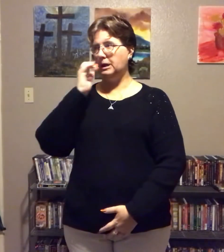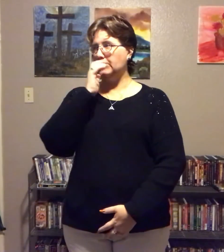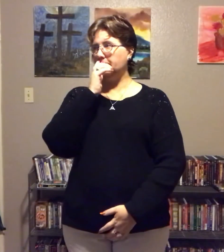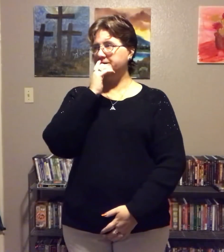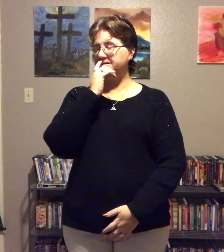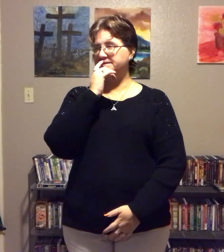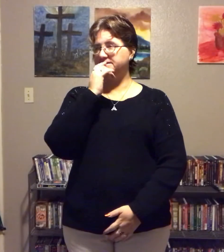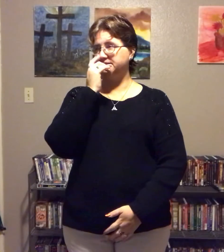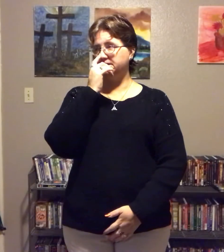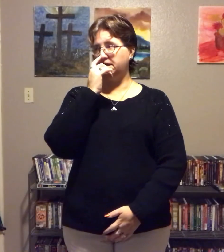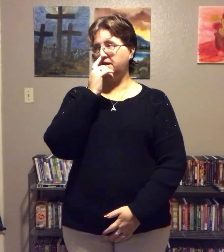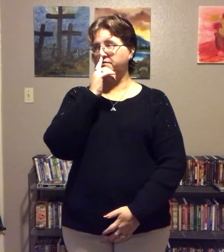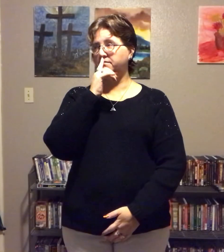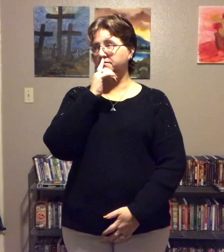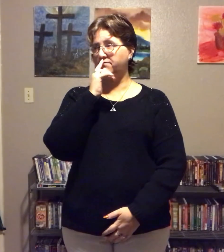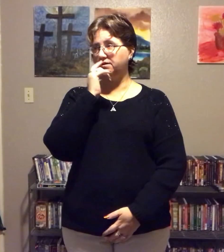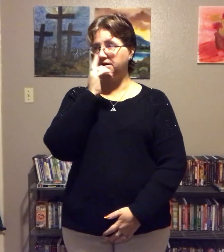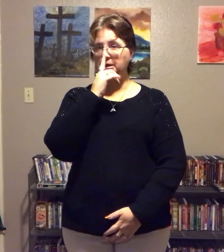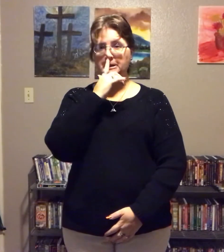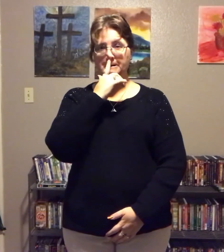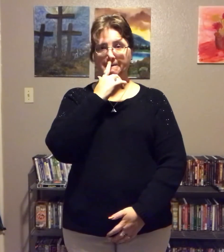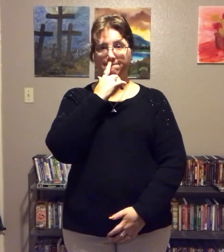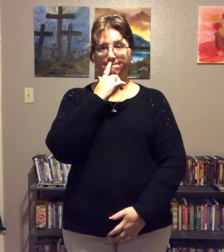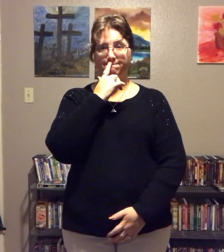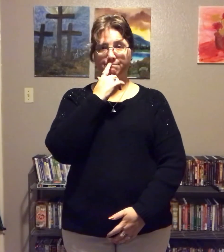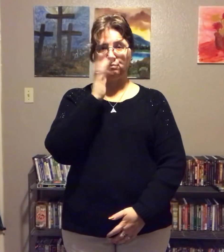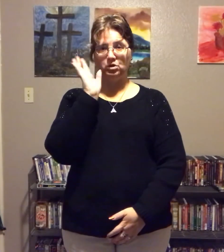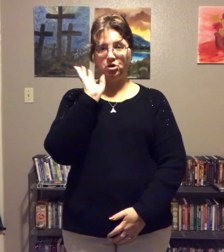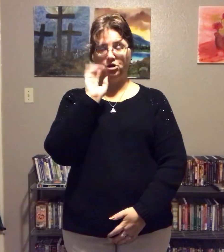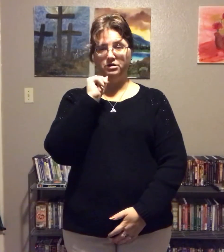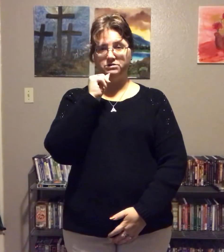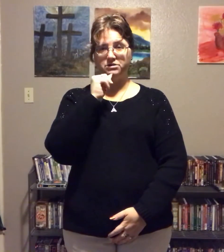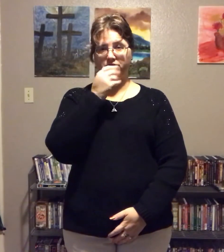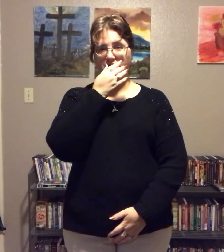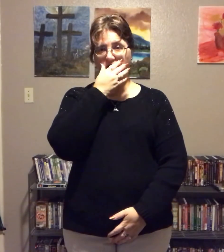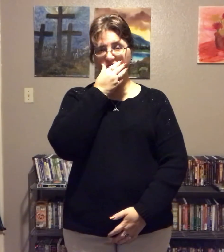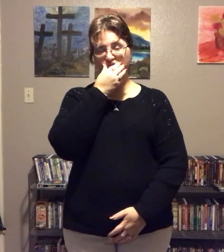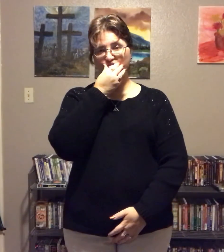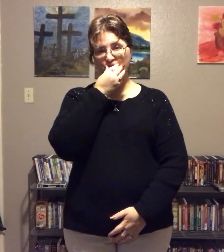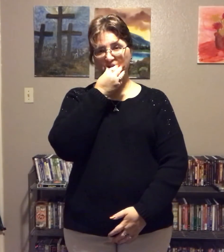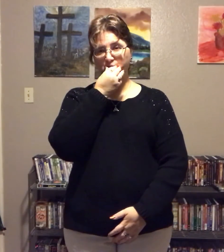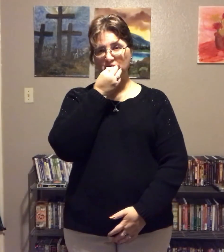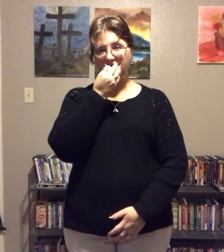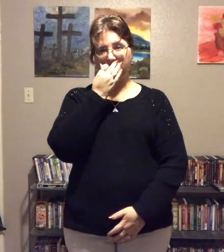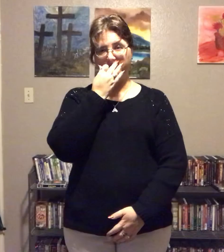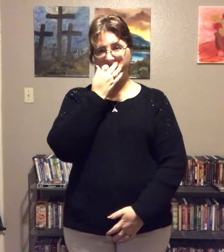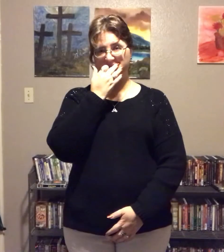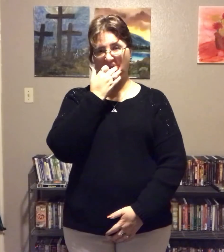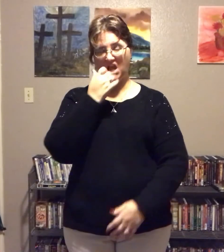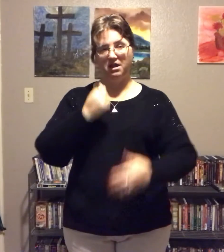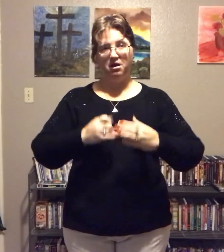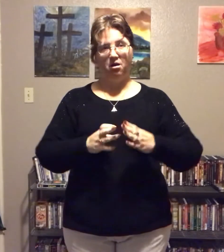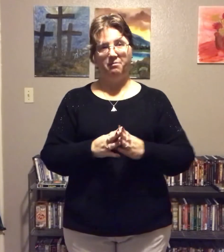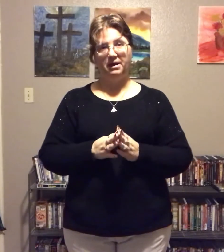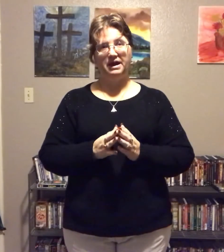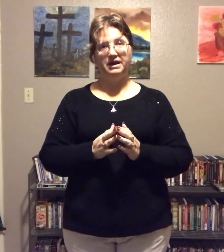This is day 70. So that gives you 20 more days. But